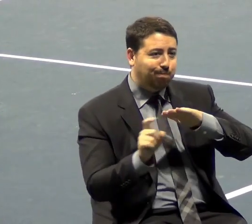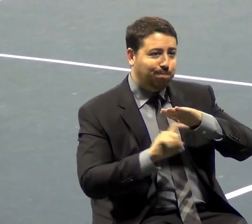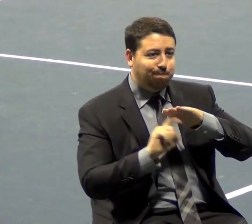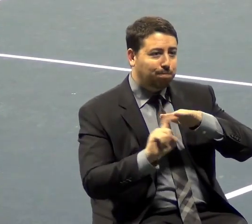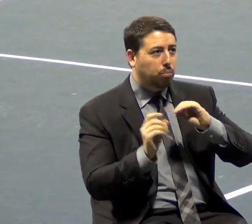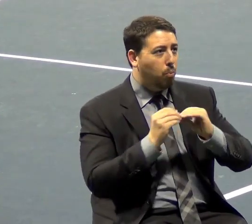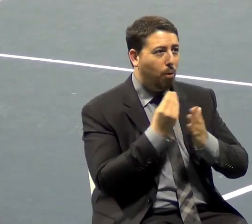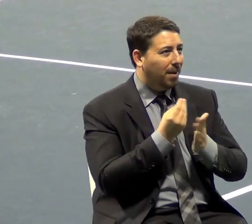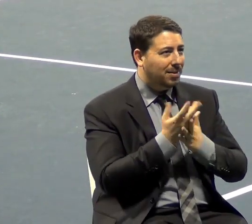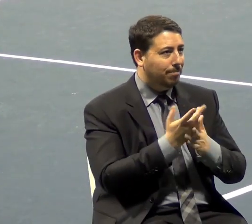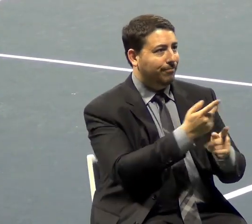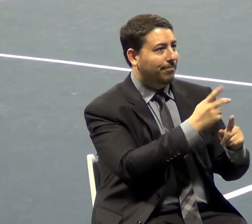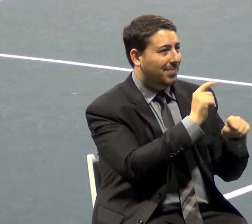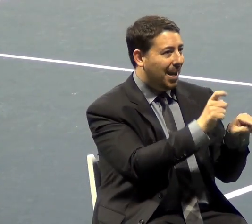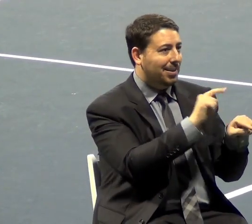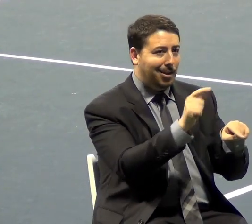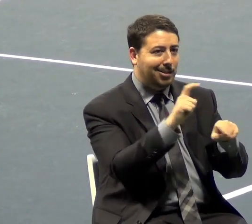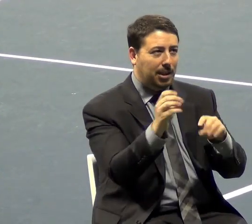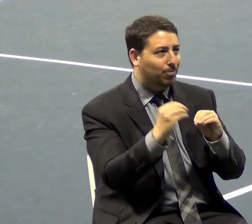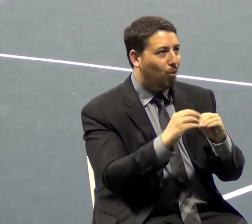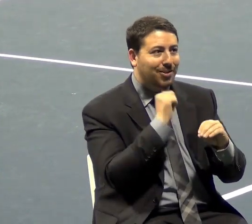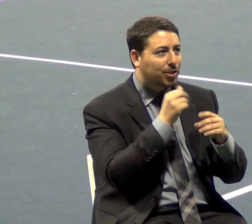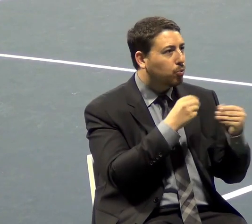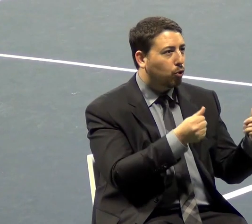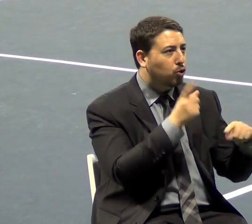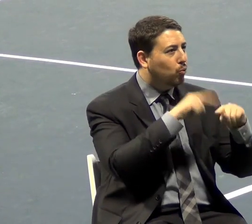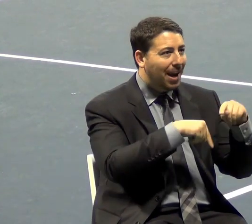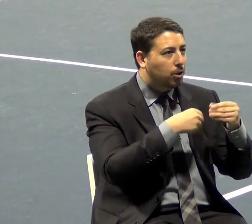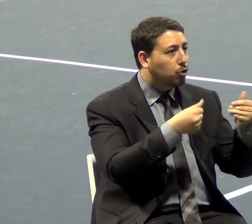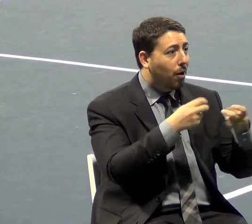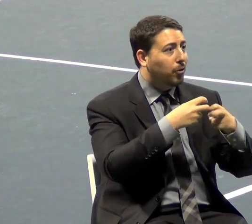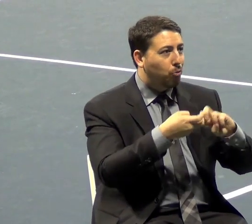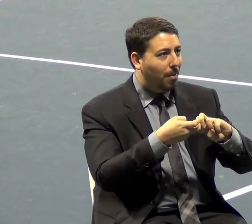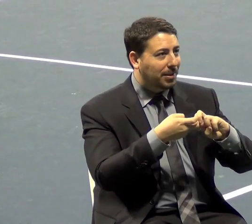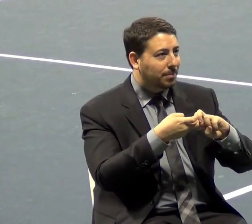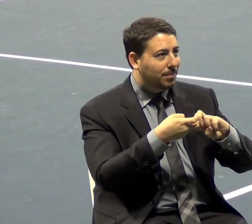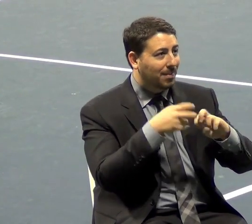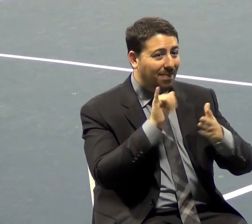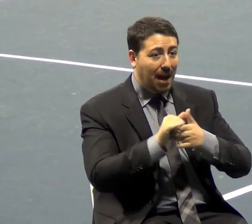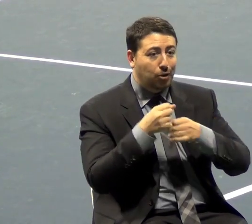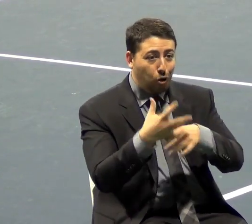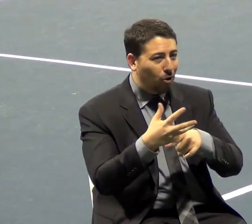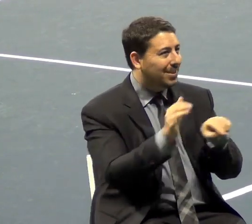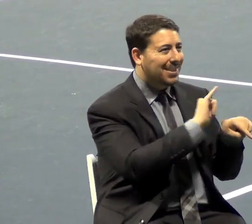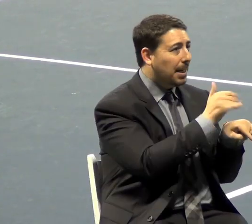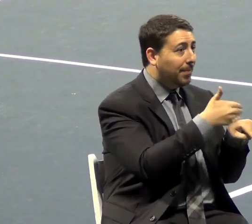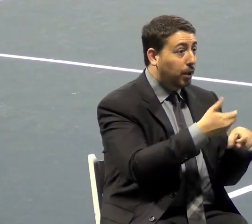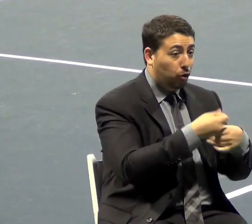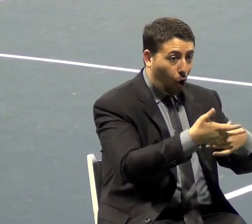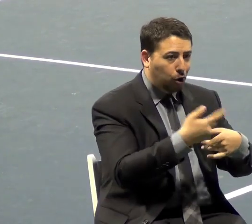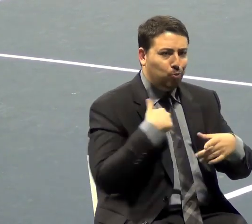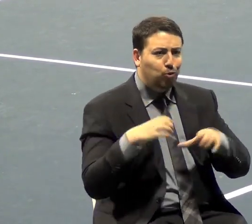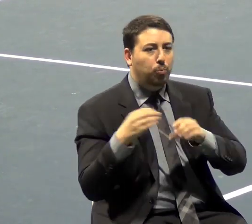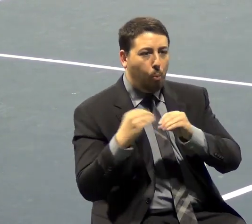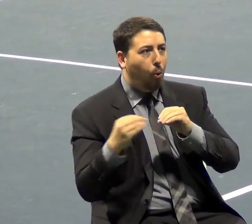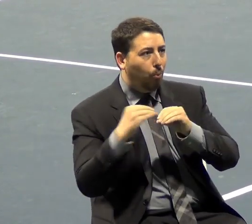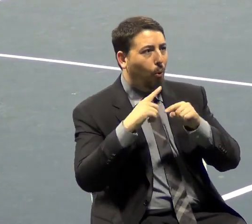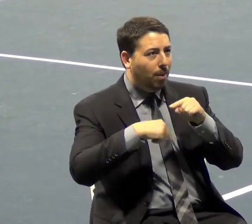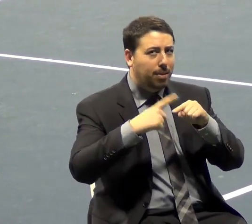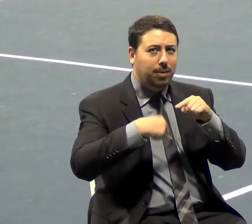doesn't work. You can't solve the problem by doing exactly the same thing that created our problem. So I think what we have to